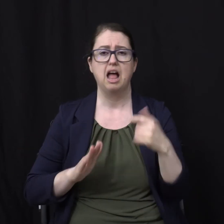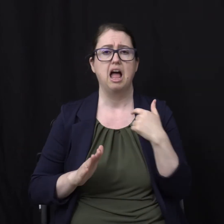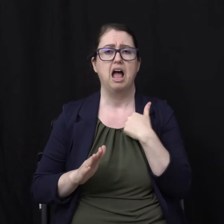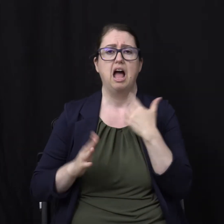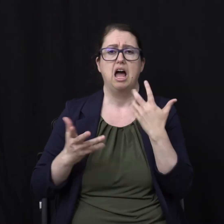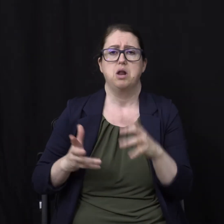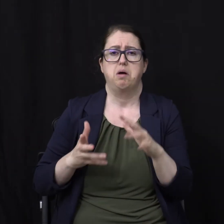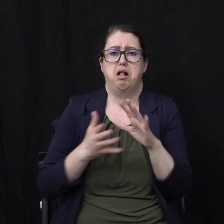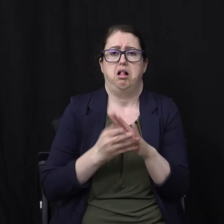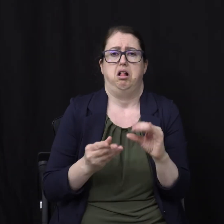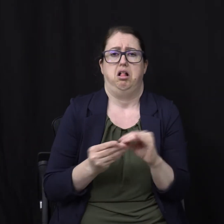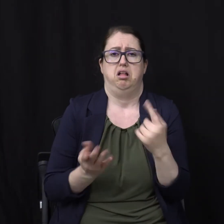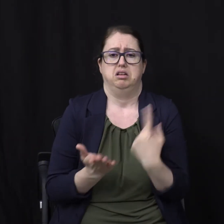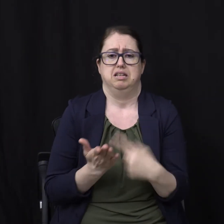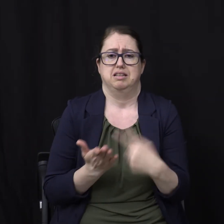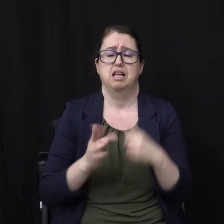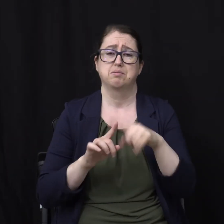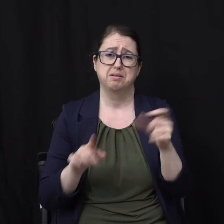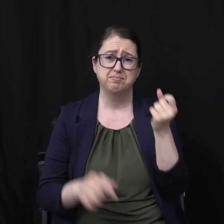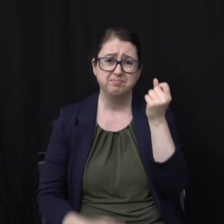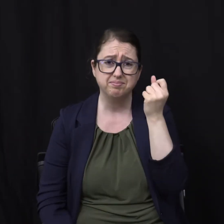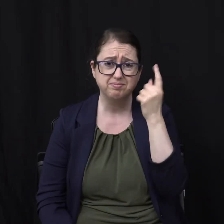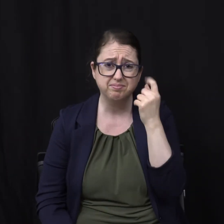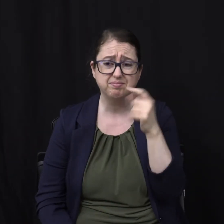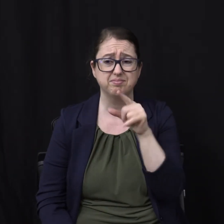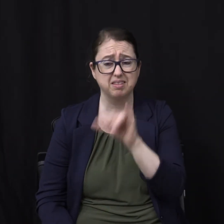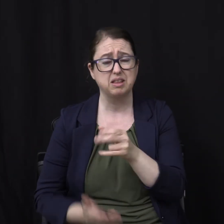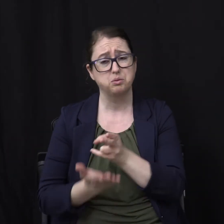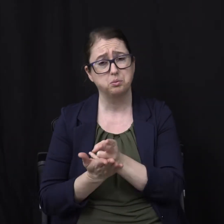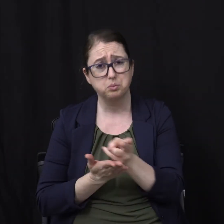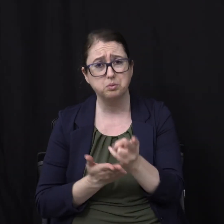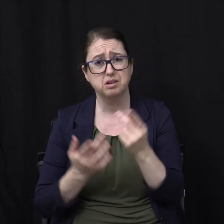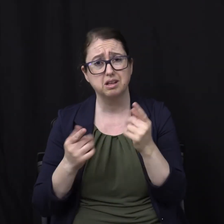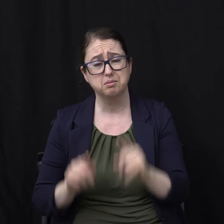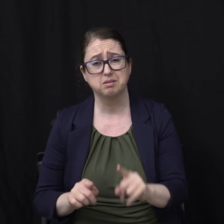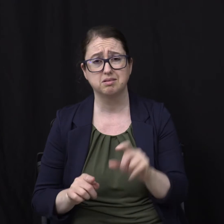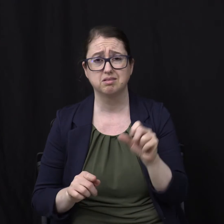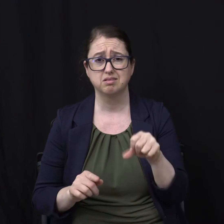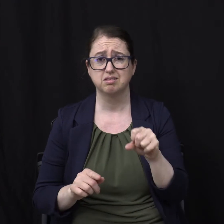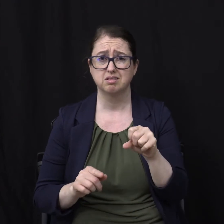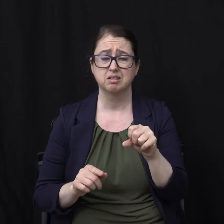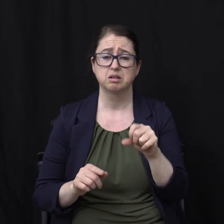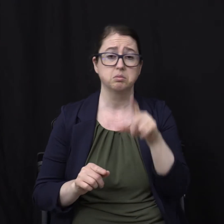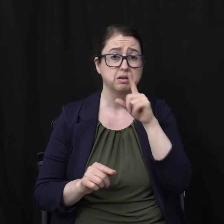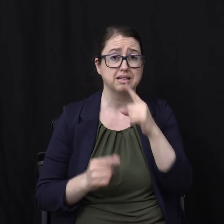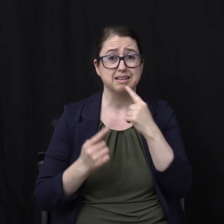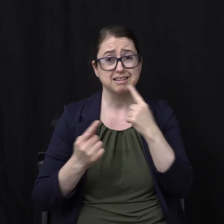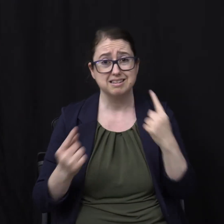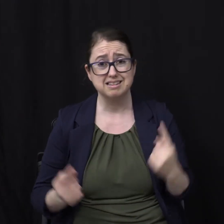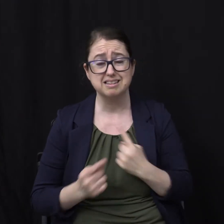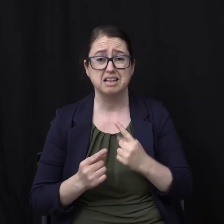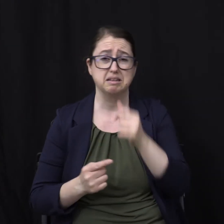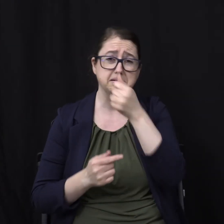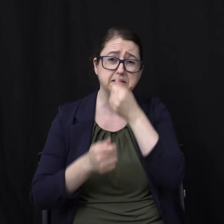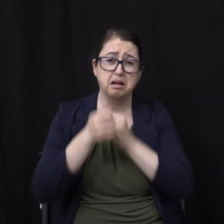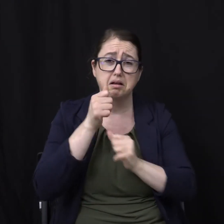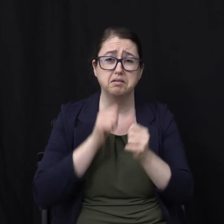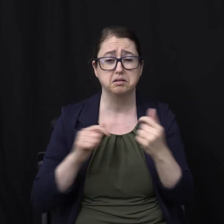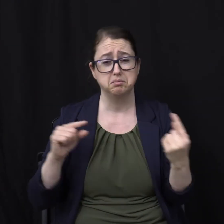to dwell on that But this is a reality Of this fallen world And of the plan of redemption How sin and suffering And pain and evil Will